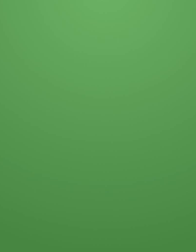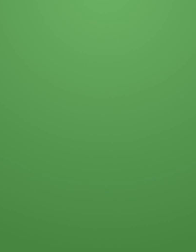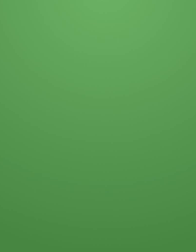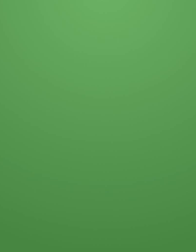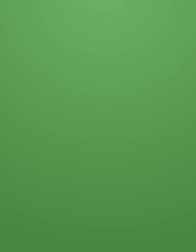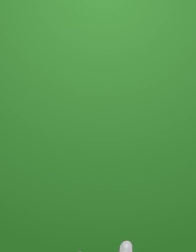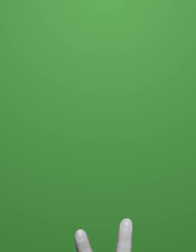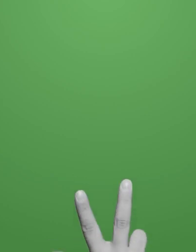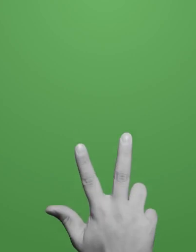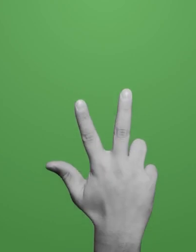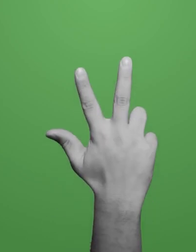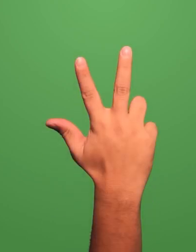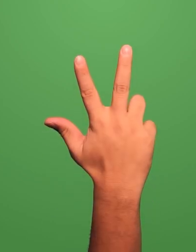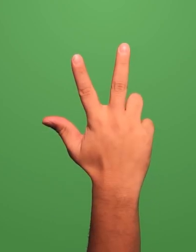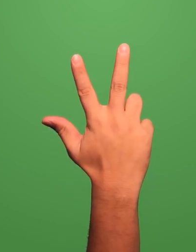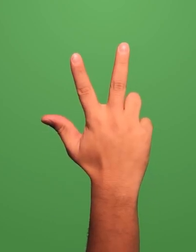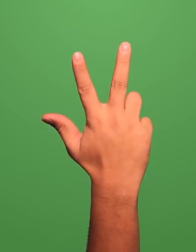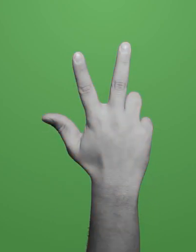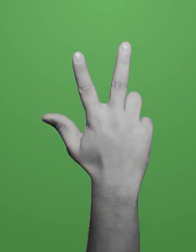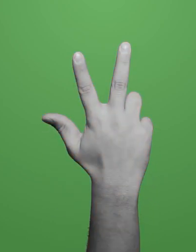and eight. Eight.